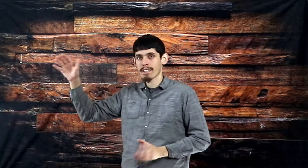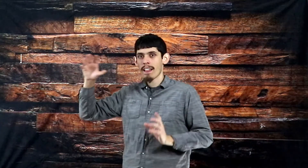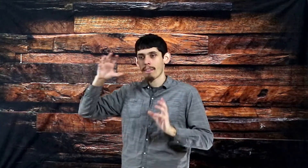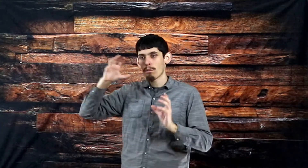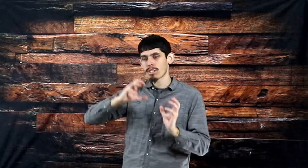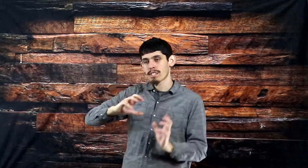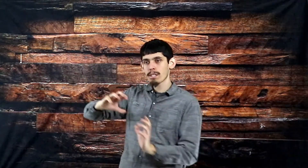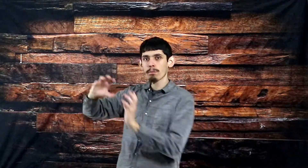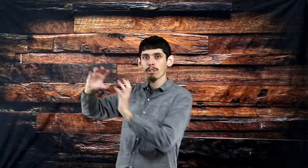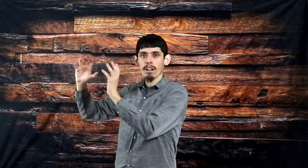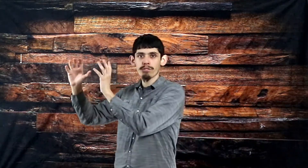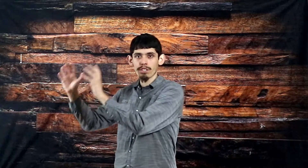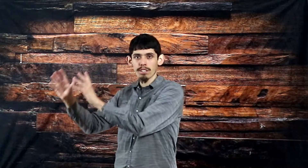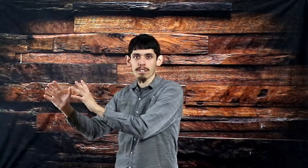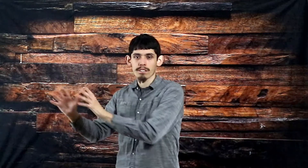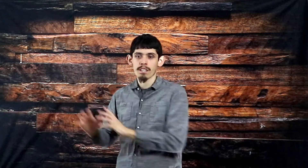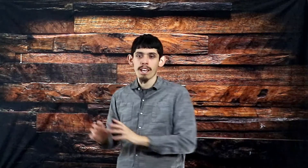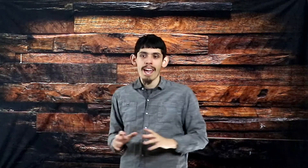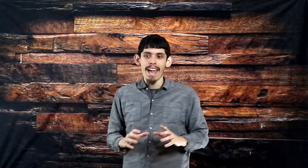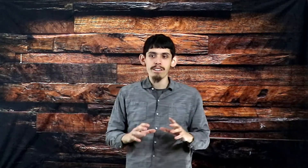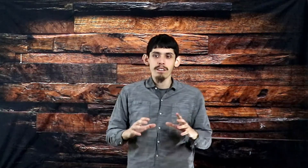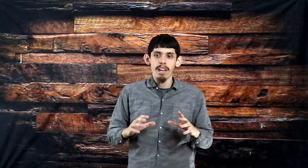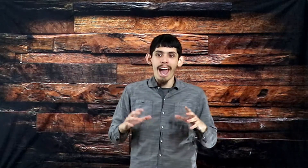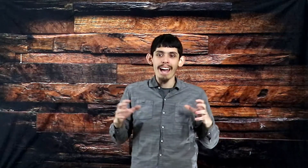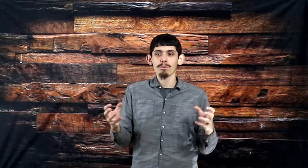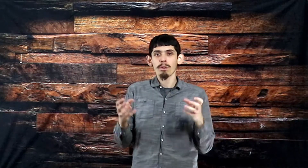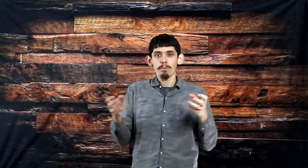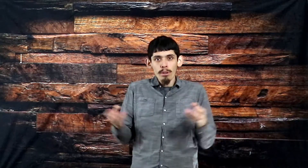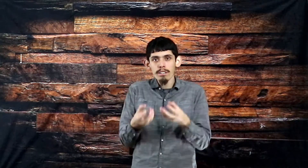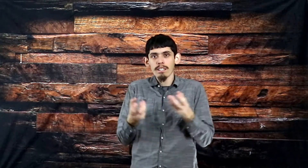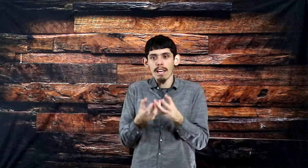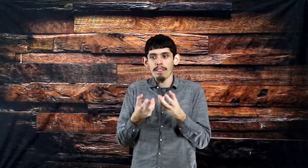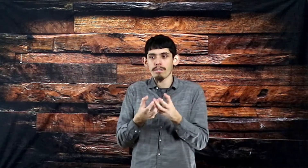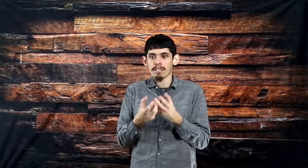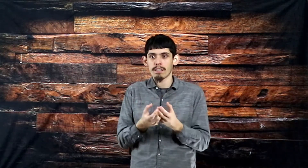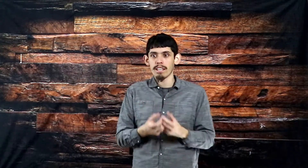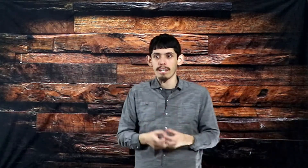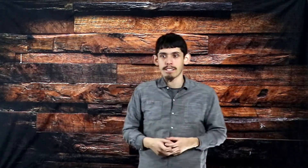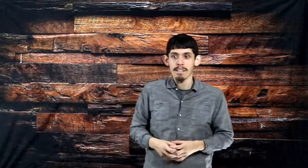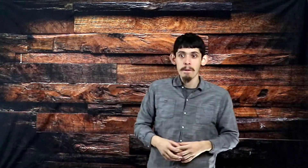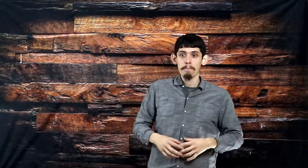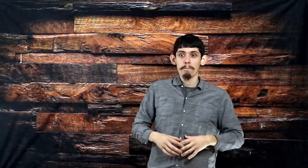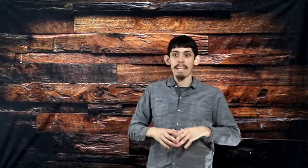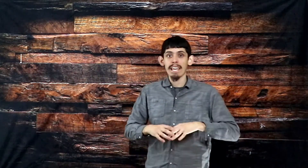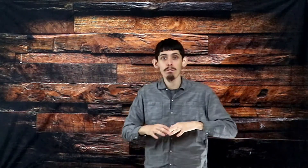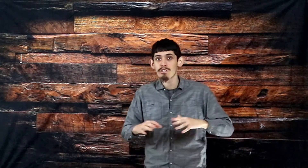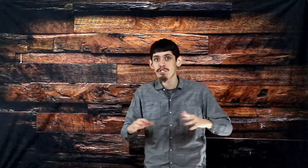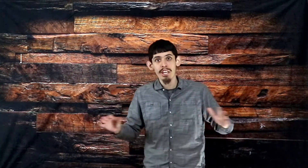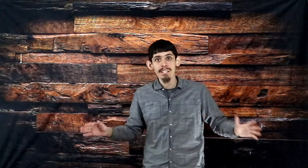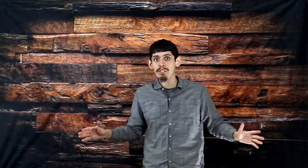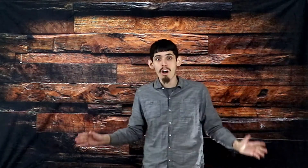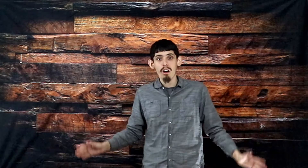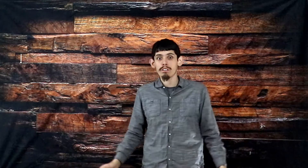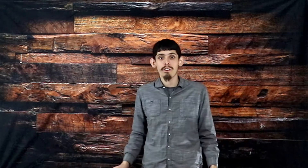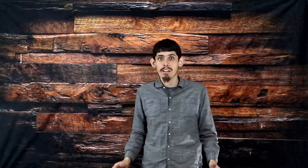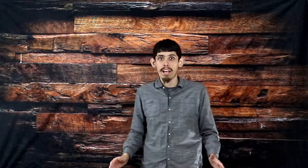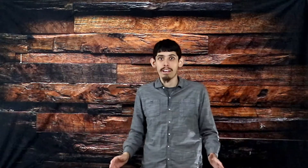that was a symbol of Jesus. And as we were putting together this list, it was changing all of our lives.